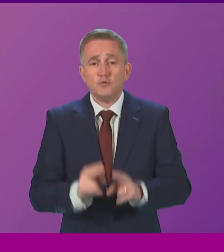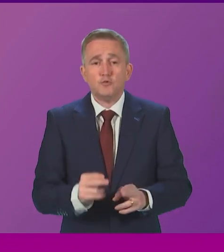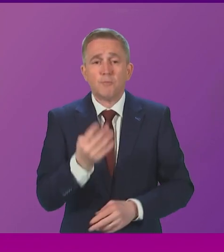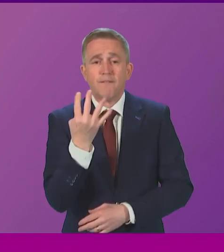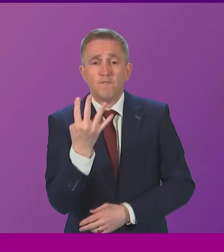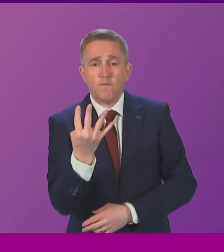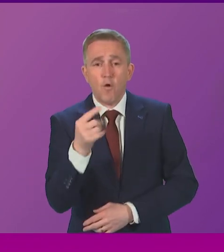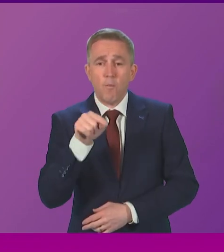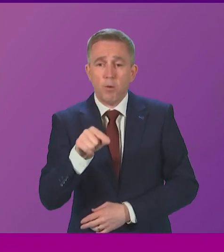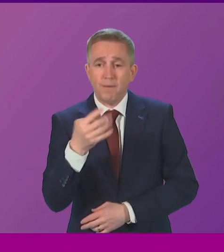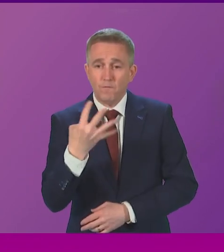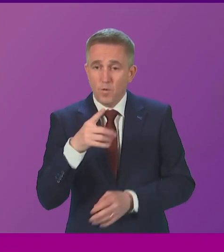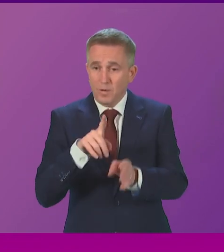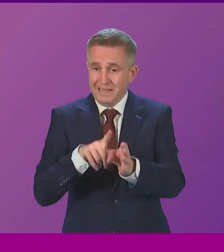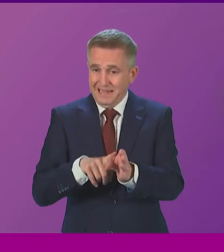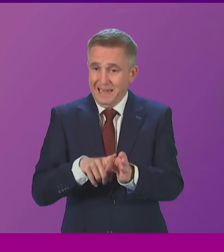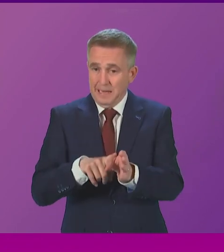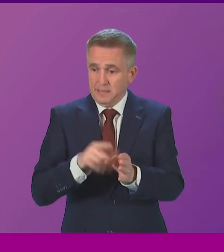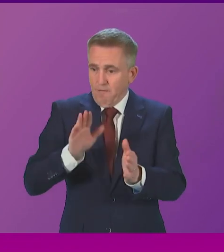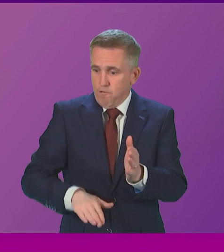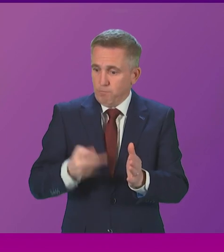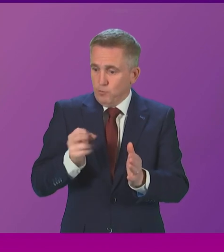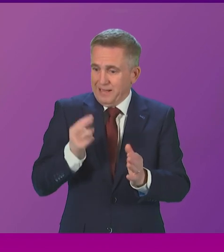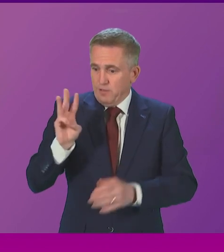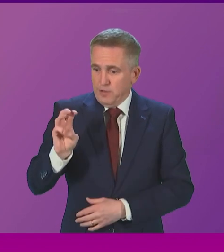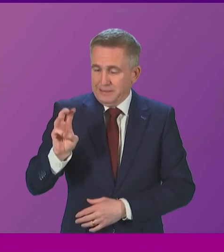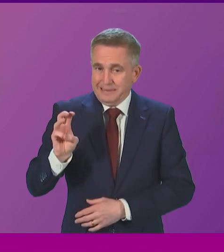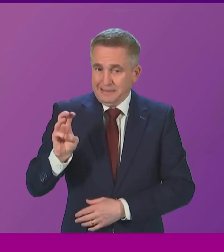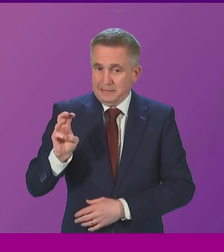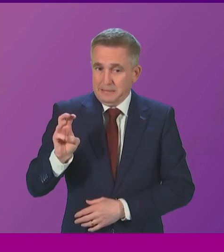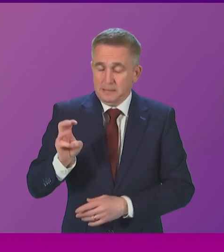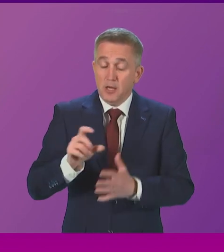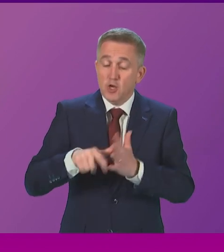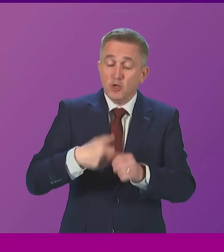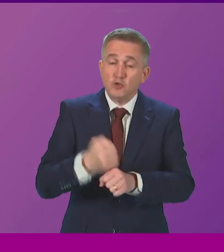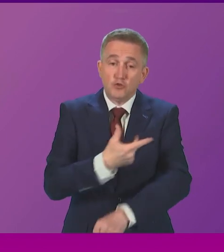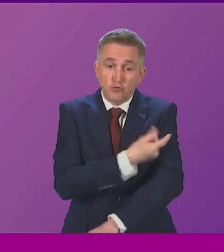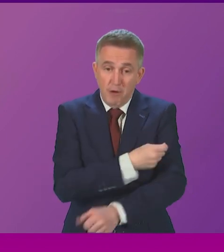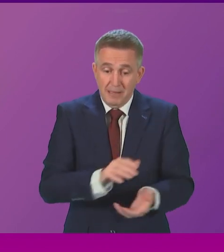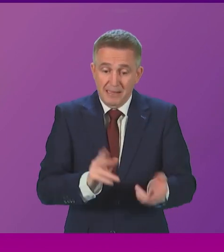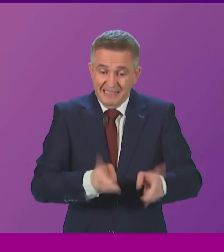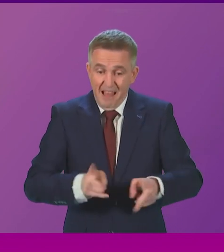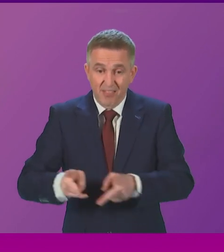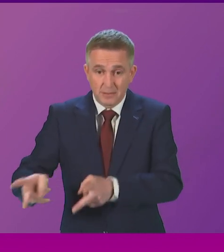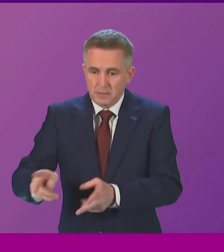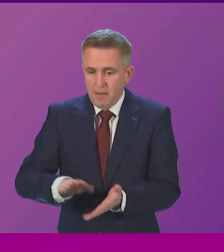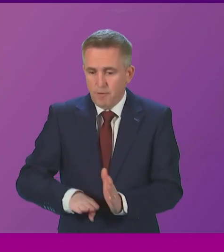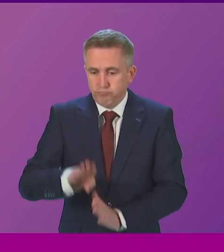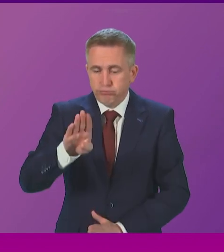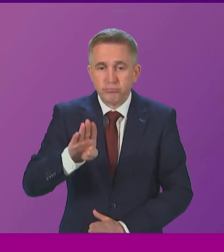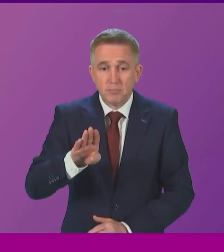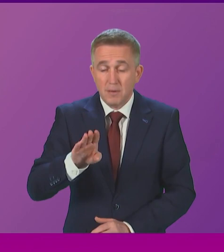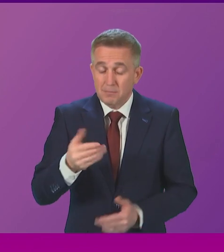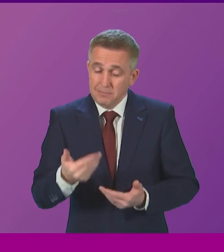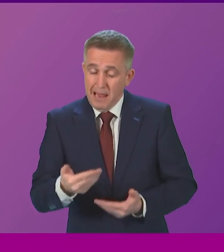years since 2013. In addition, drug-related deaths have increased and are 18